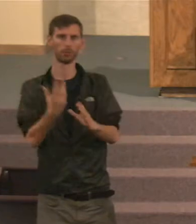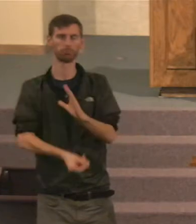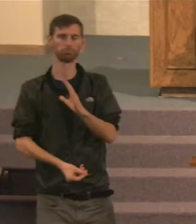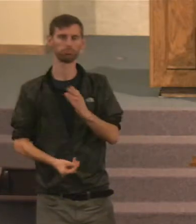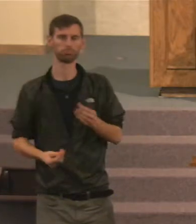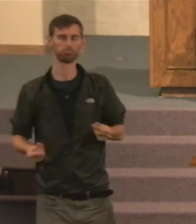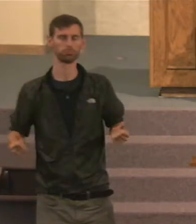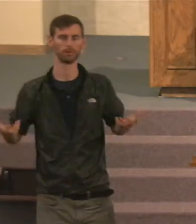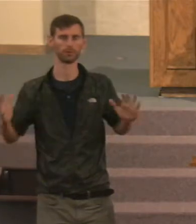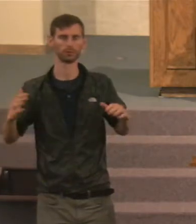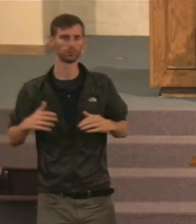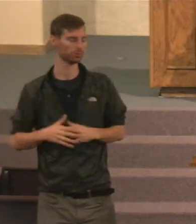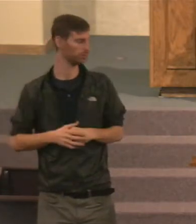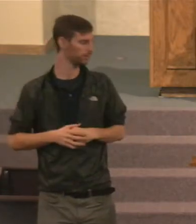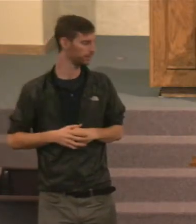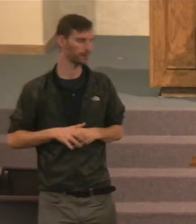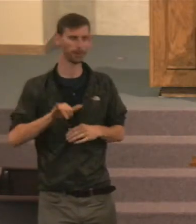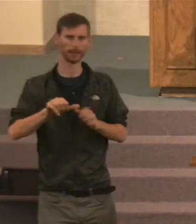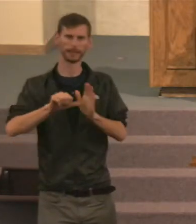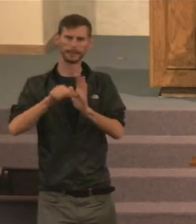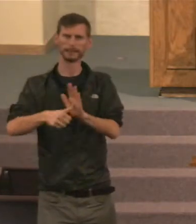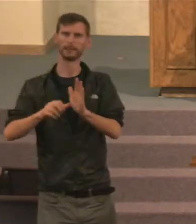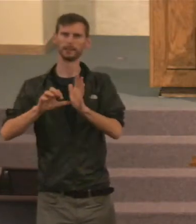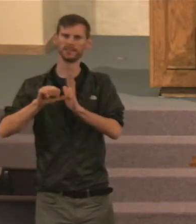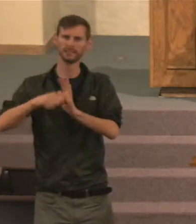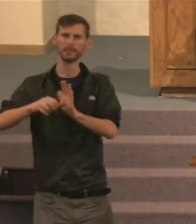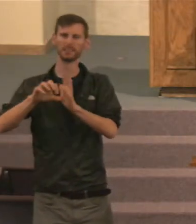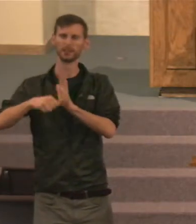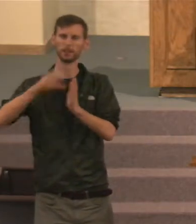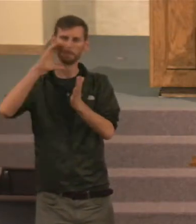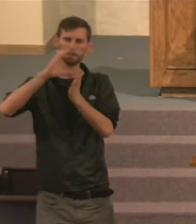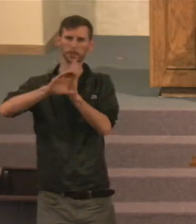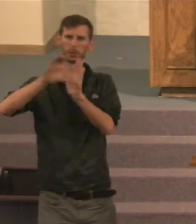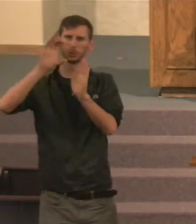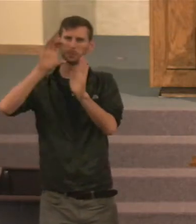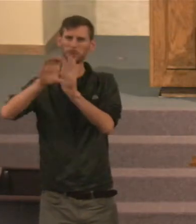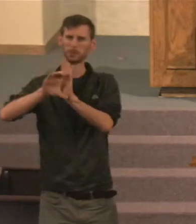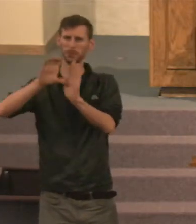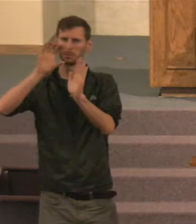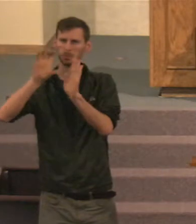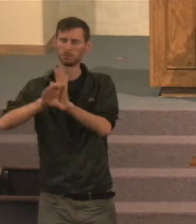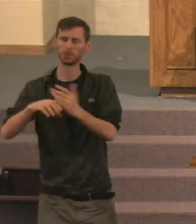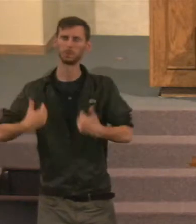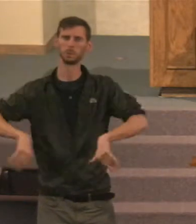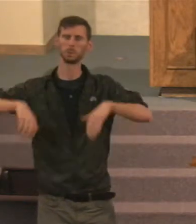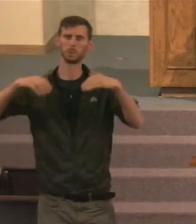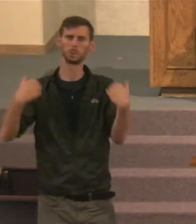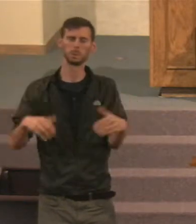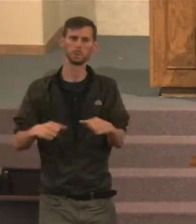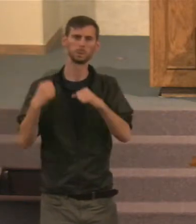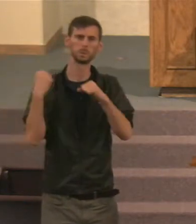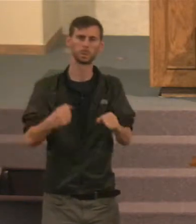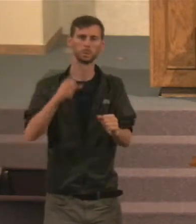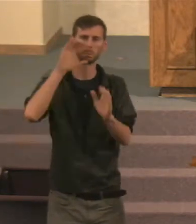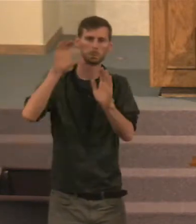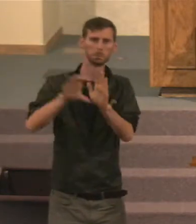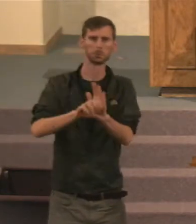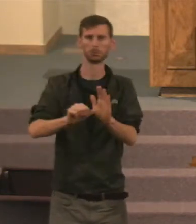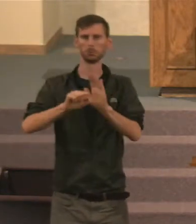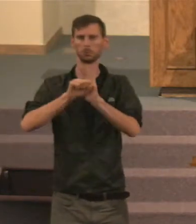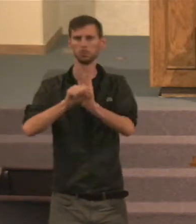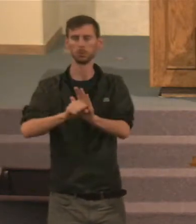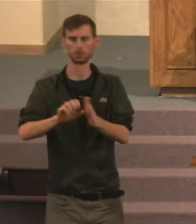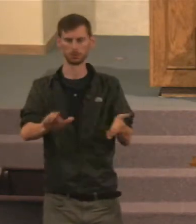person. So emphasizing over and over again there, The idea of death coming. And when it comes, Look at verse 7.